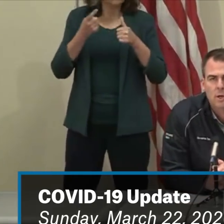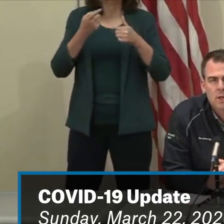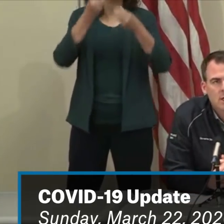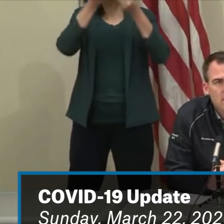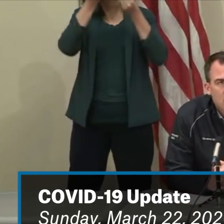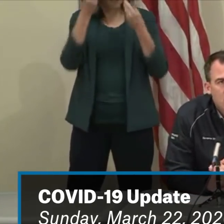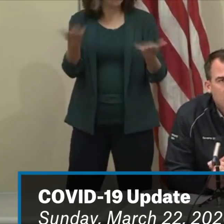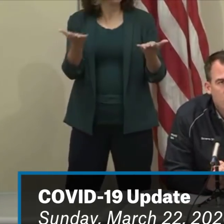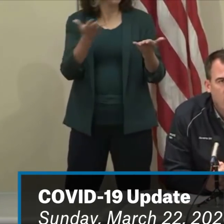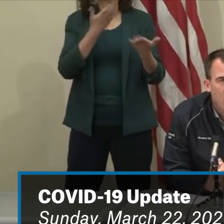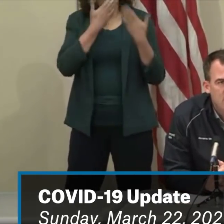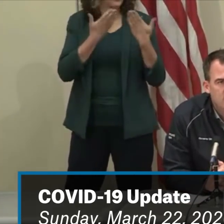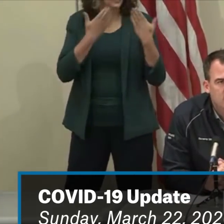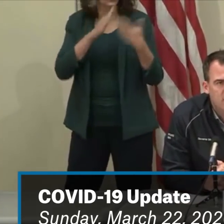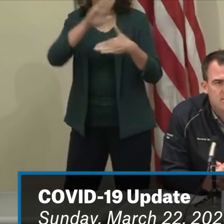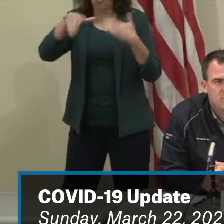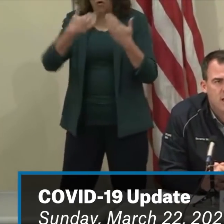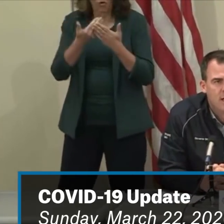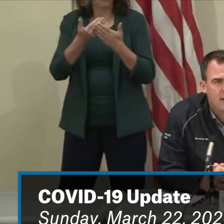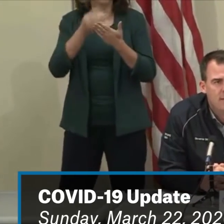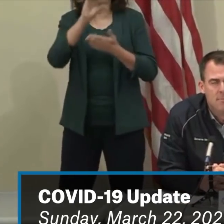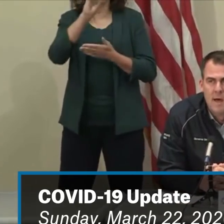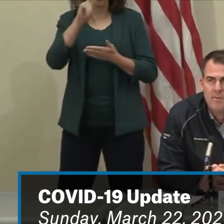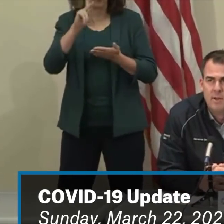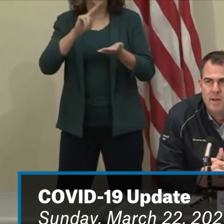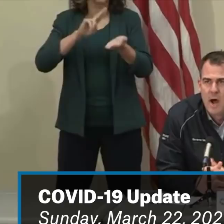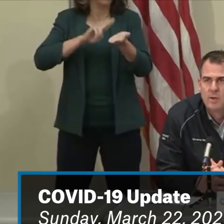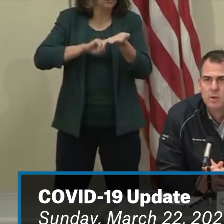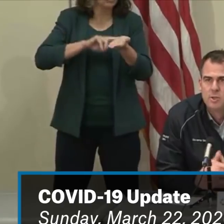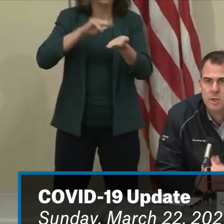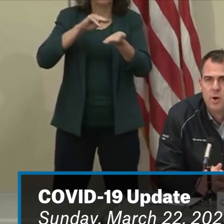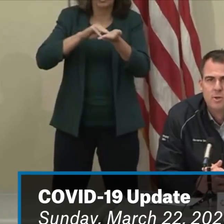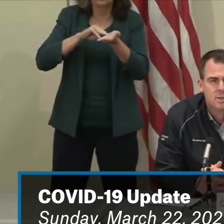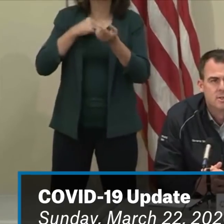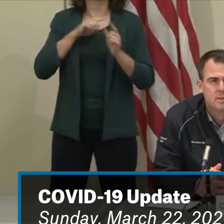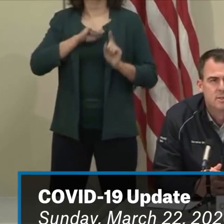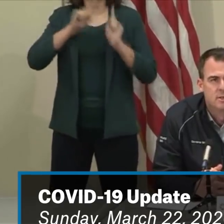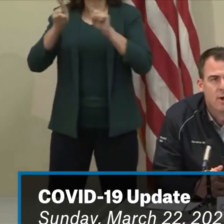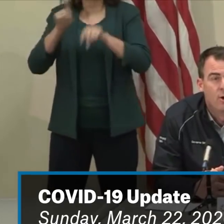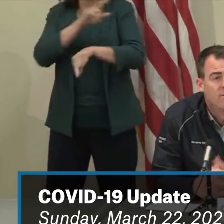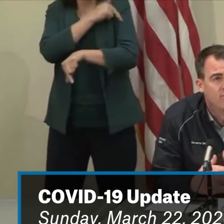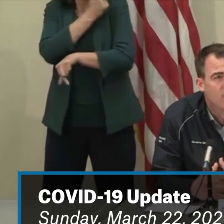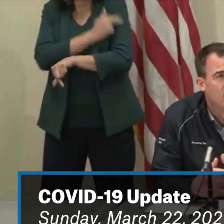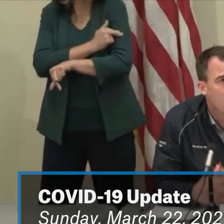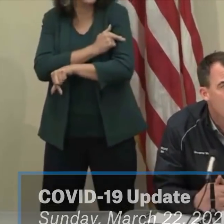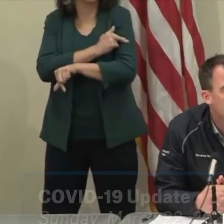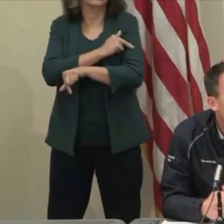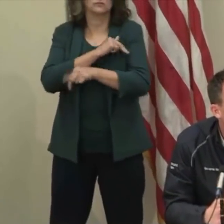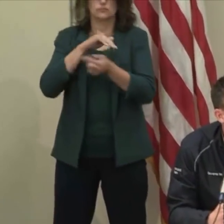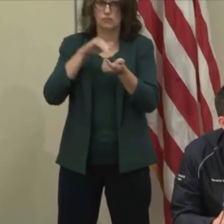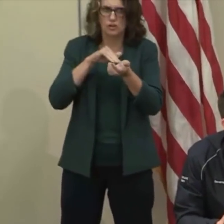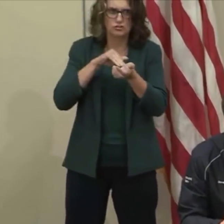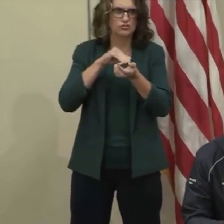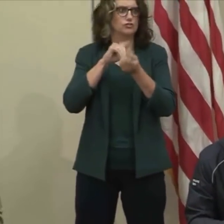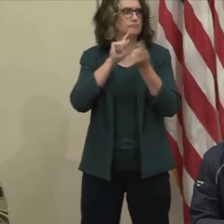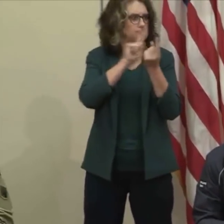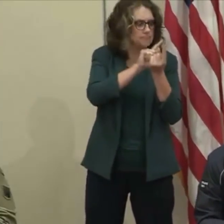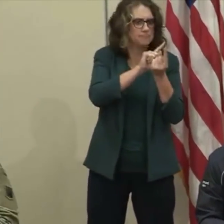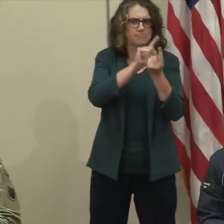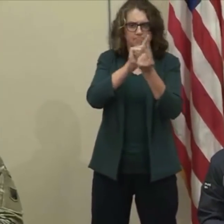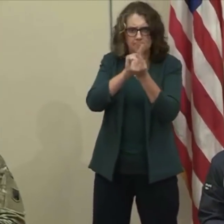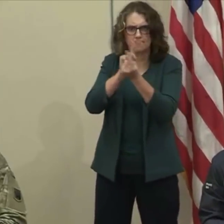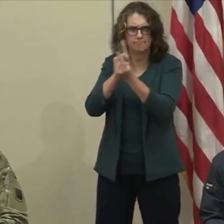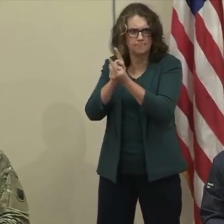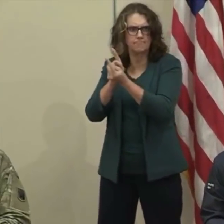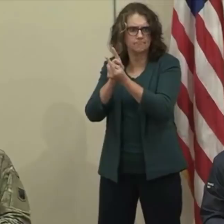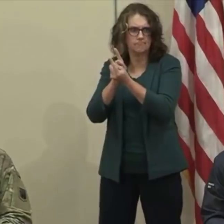tour of one of our hospitals yesterday and met the doctors and nurses that are on the front lines, and they are doing